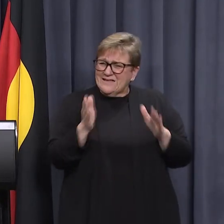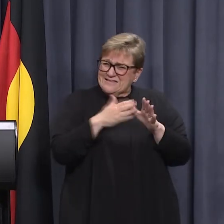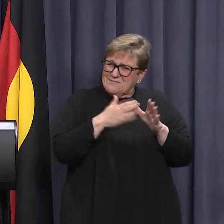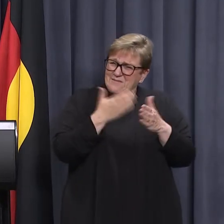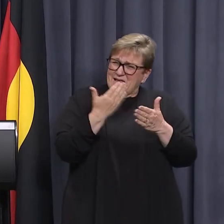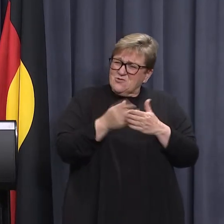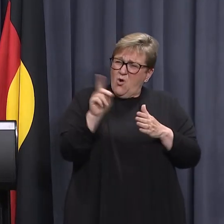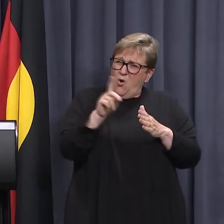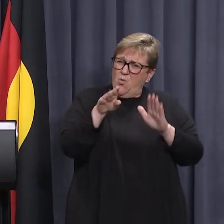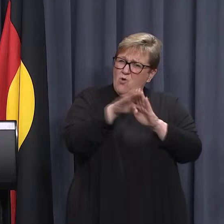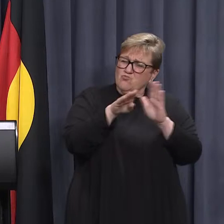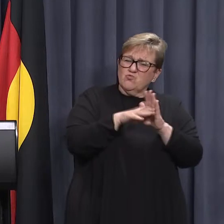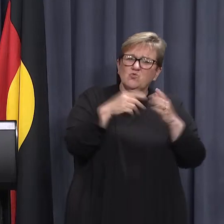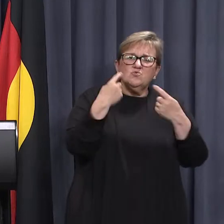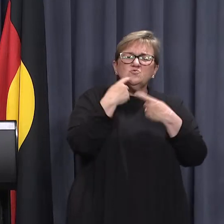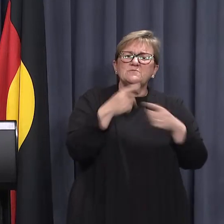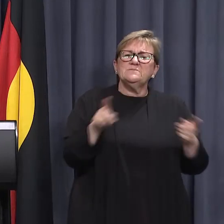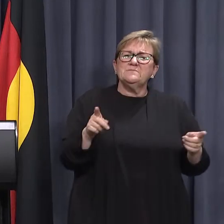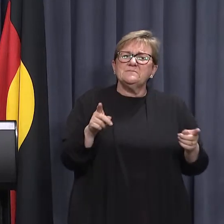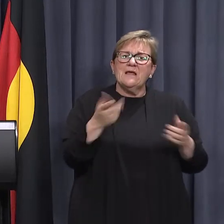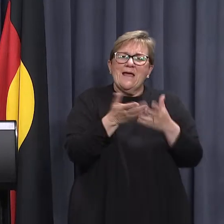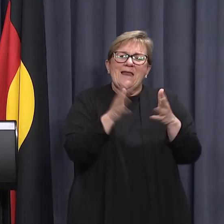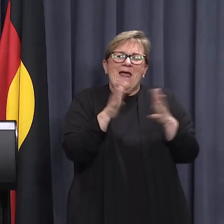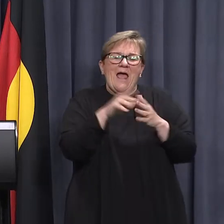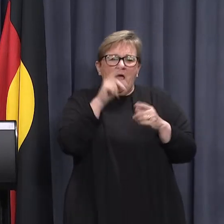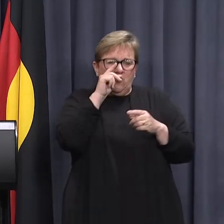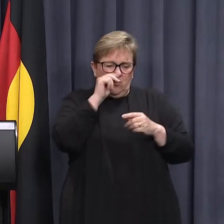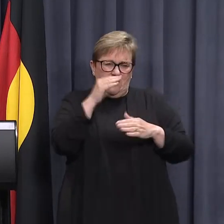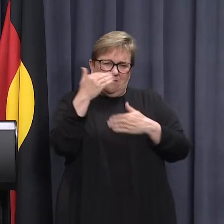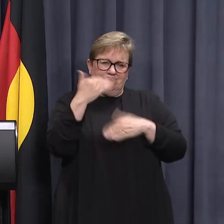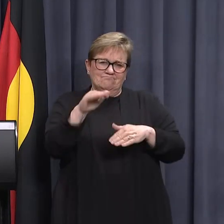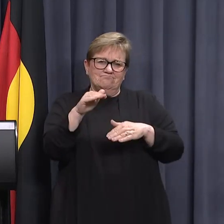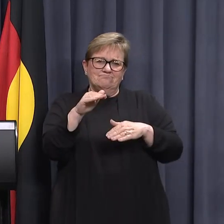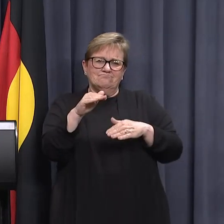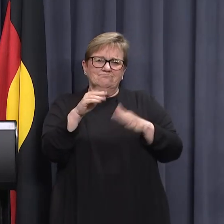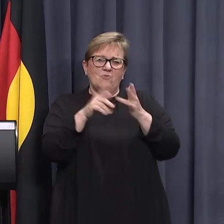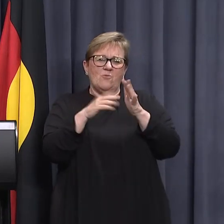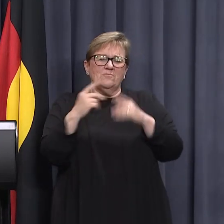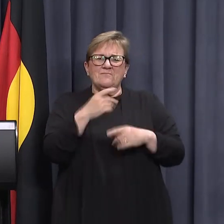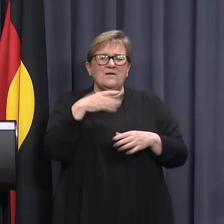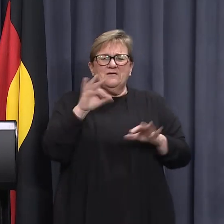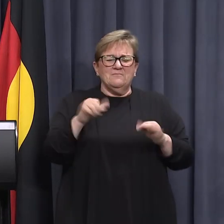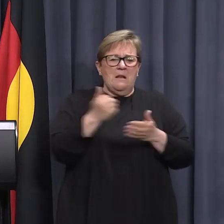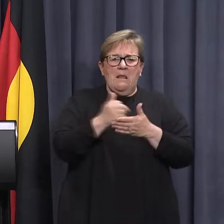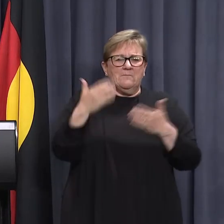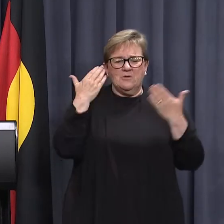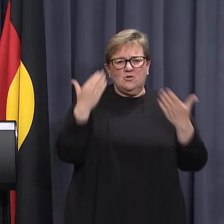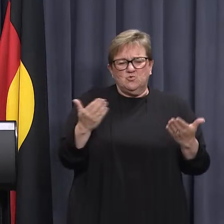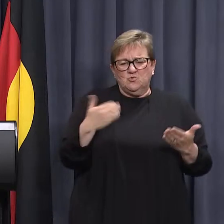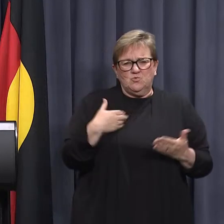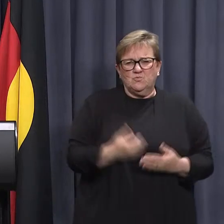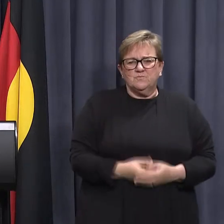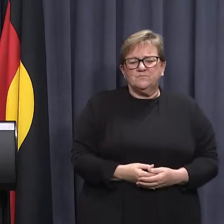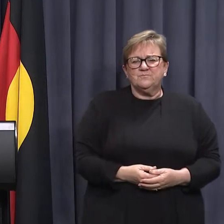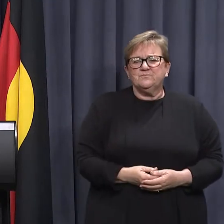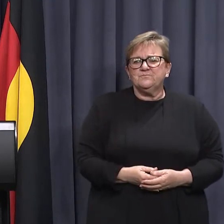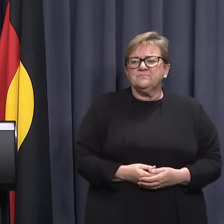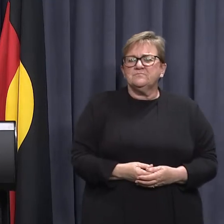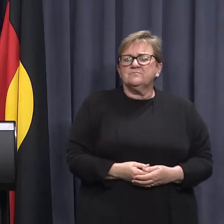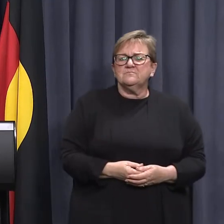depends upon what measures you put in place as to how you can restrict the increase in cases. But I don't have exact figures at this point in time